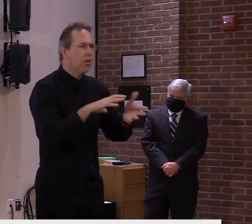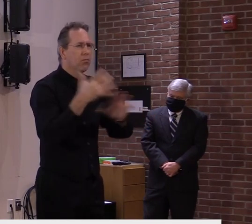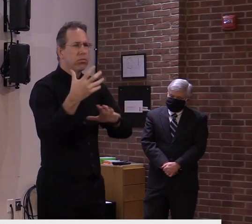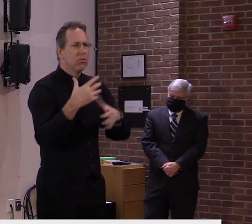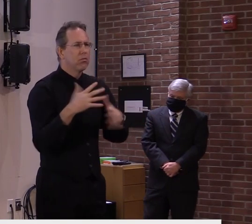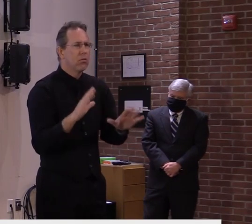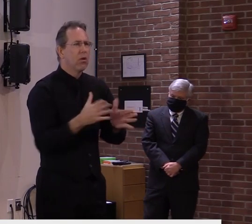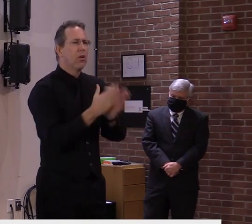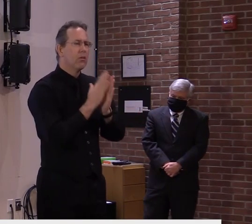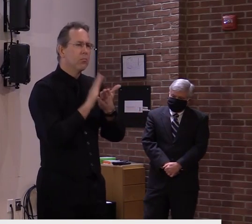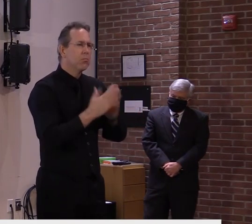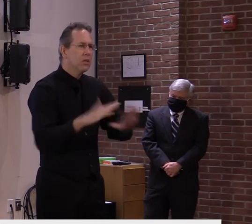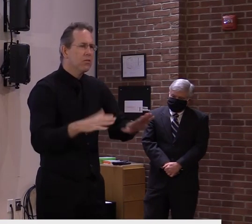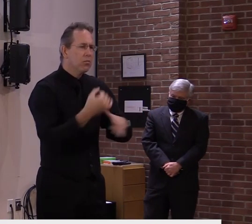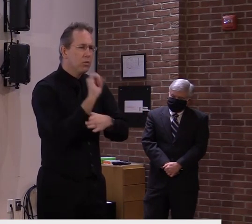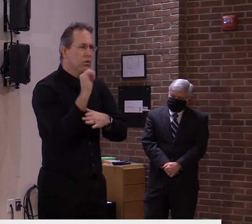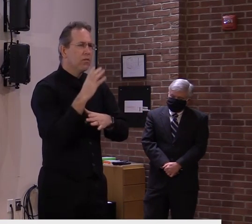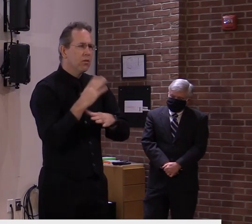advocate for another day.